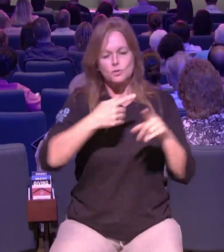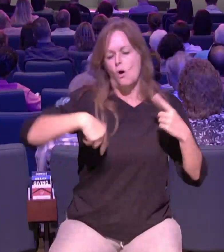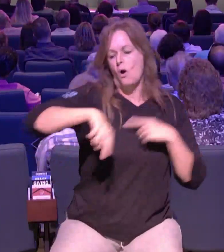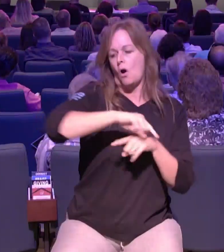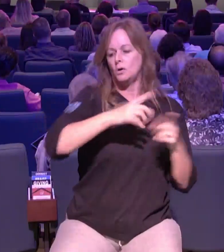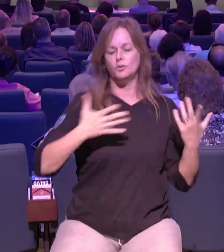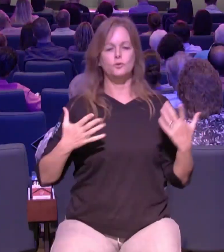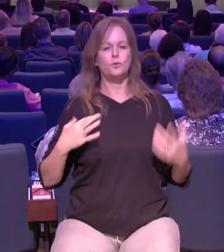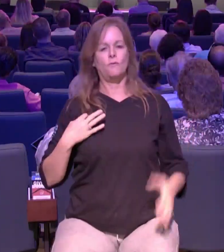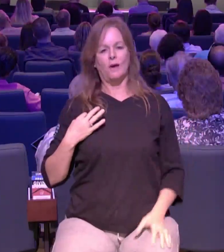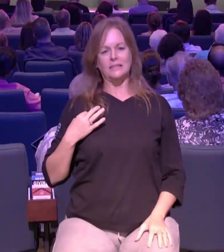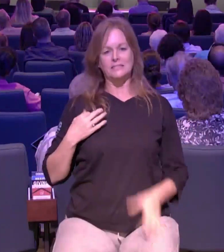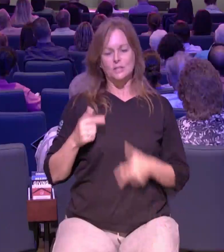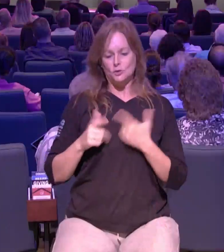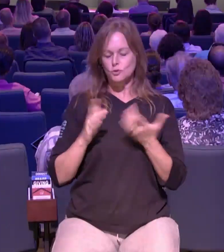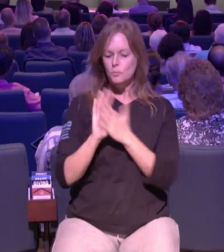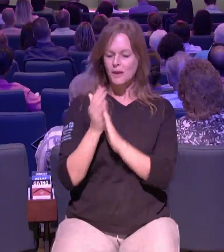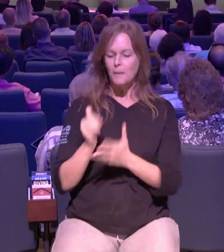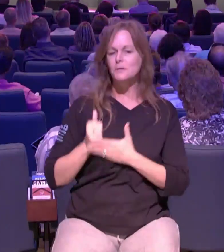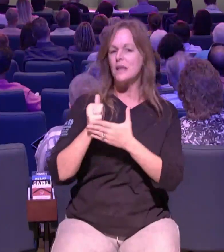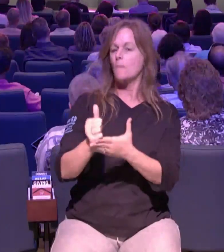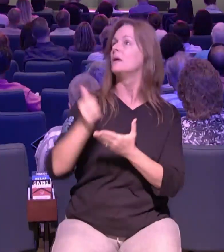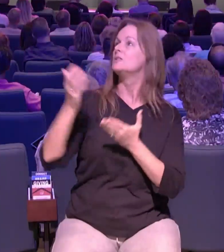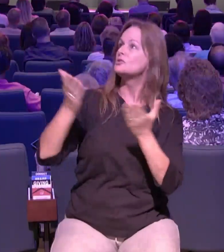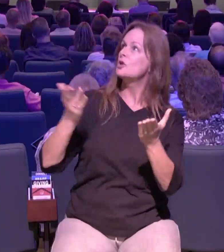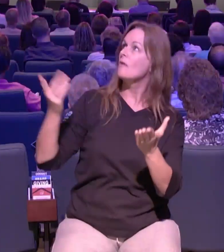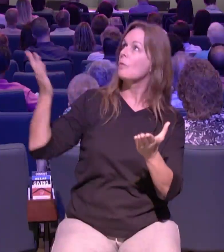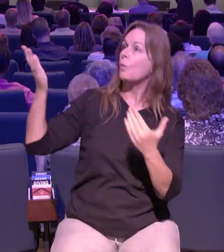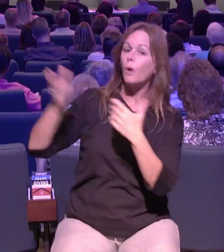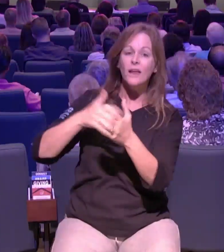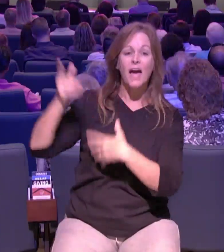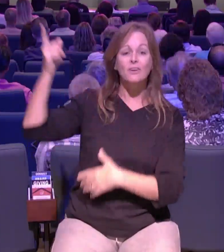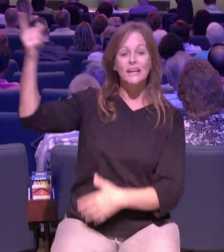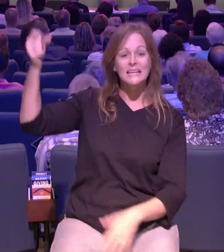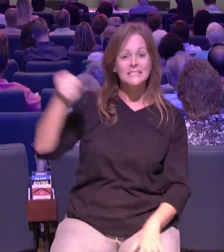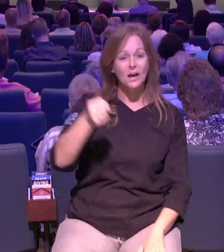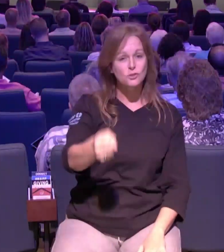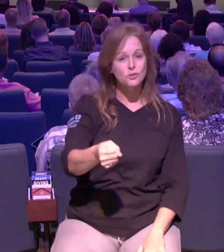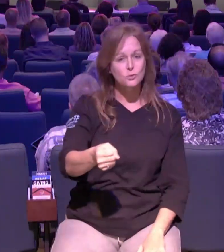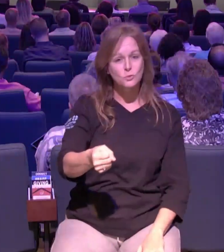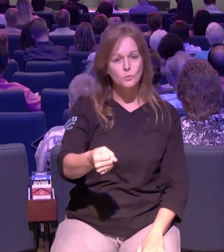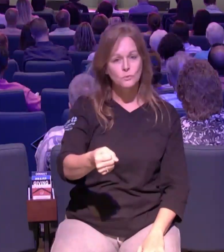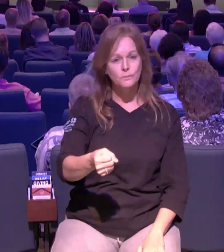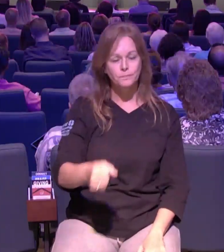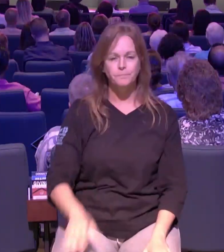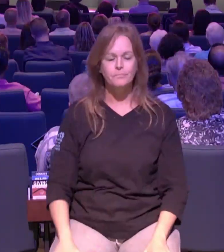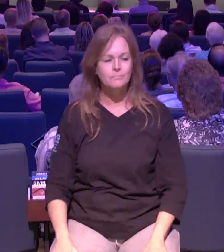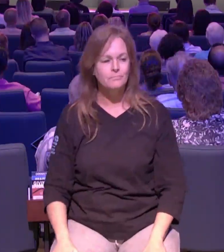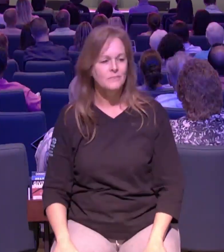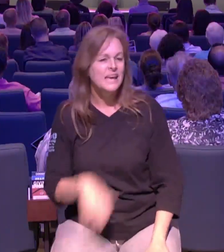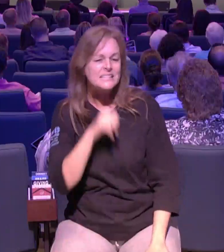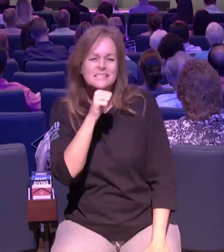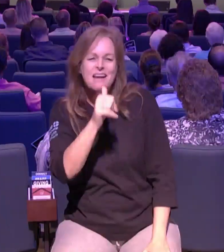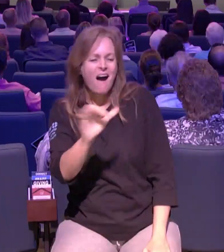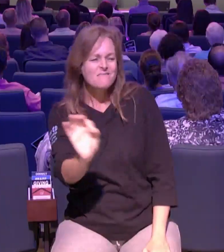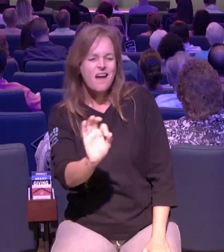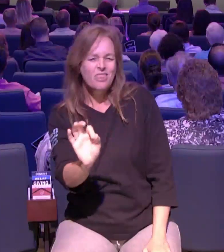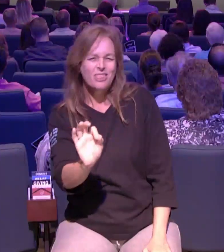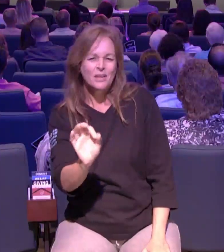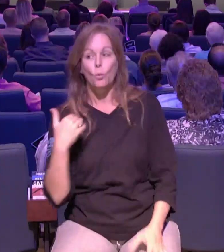a mission of god that we are on it is not minuscule it is miraculous and we get to be a part of it you get to